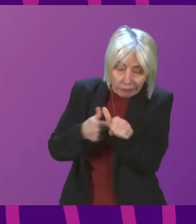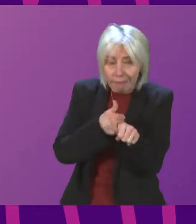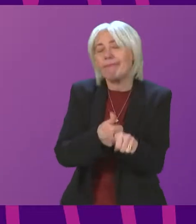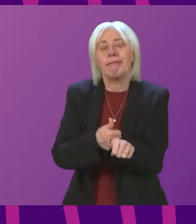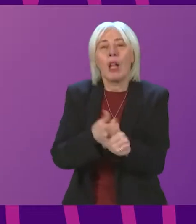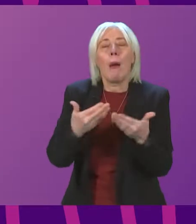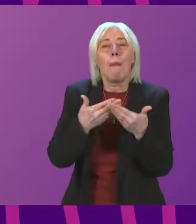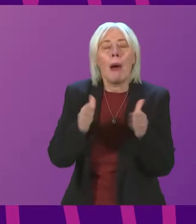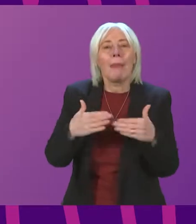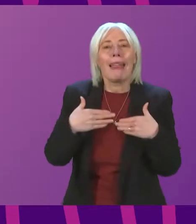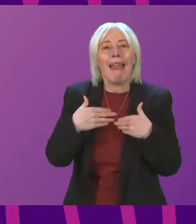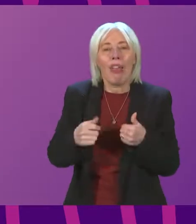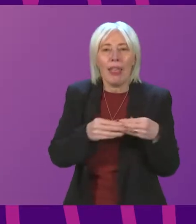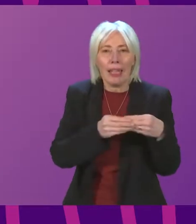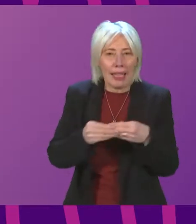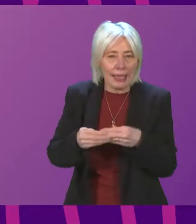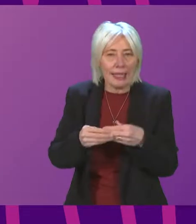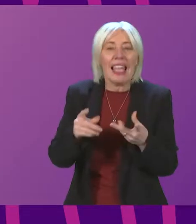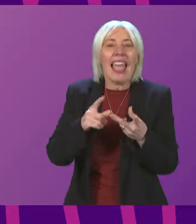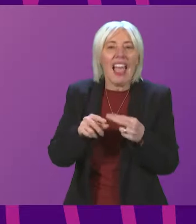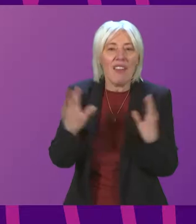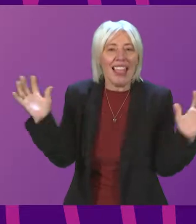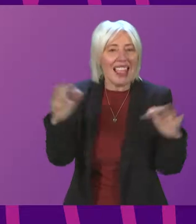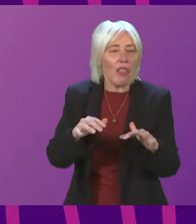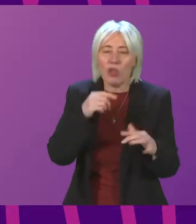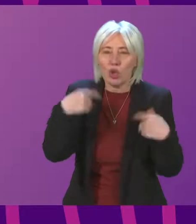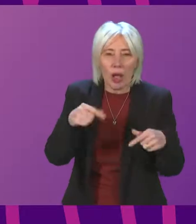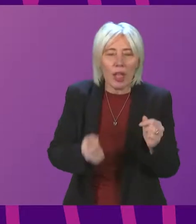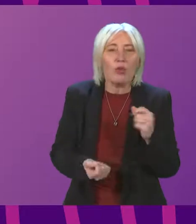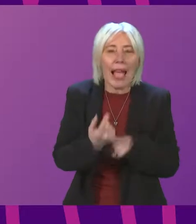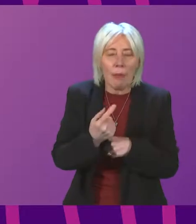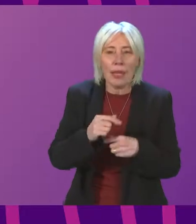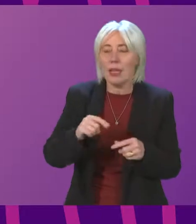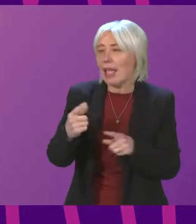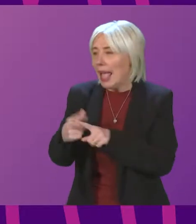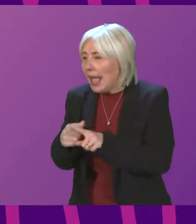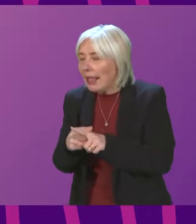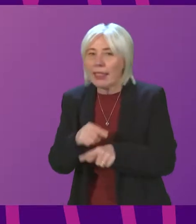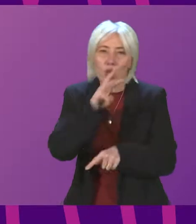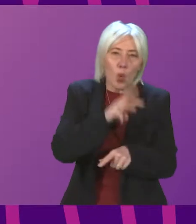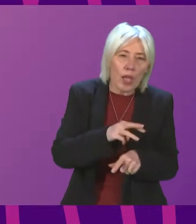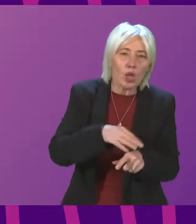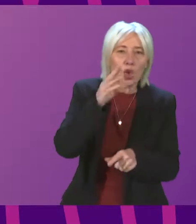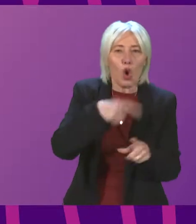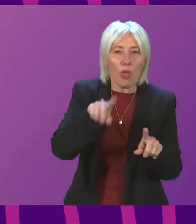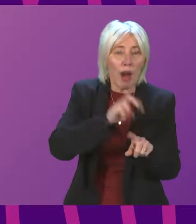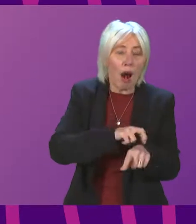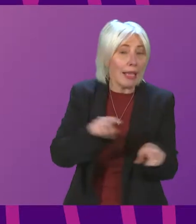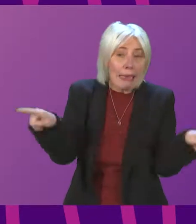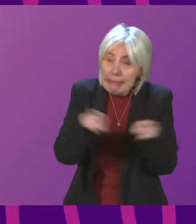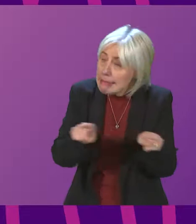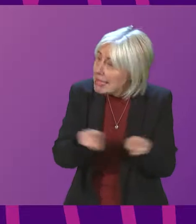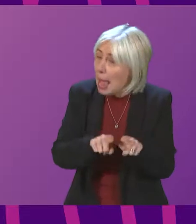guidance does not allow for gatherings to take place. England, Wales, Northern Ireland have exactly the same